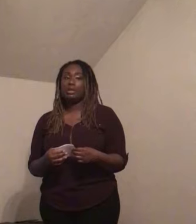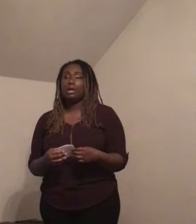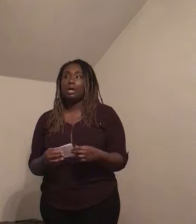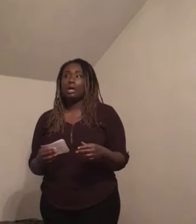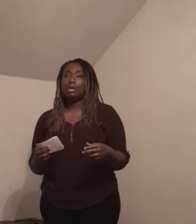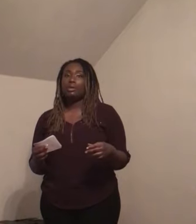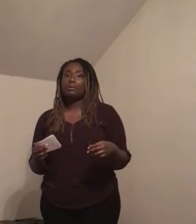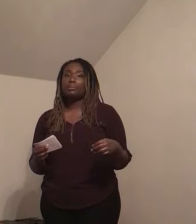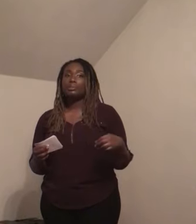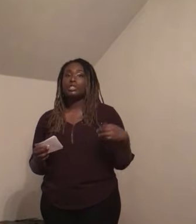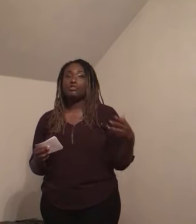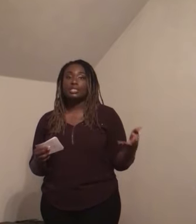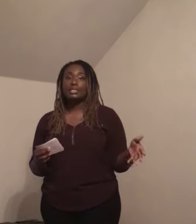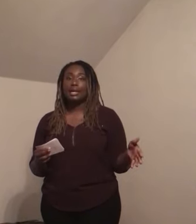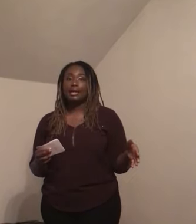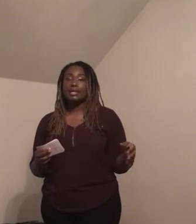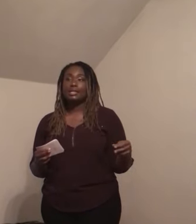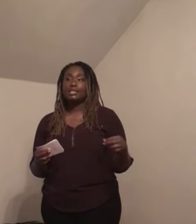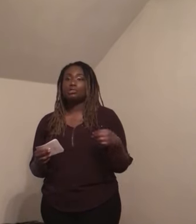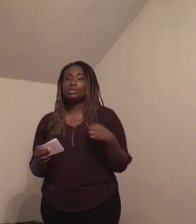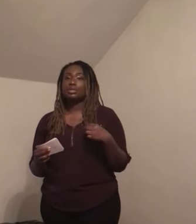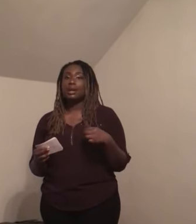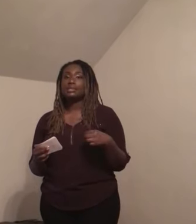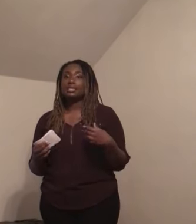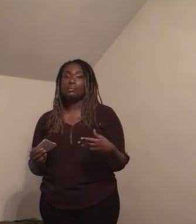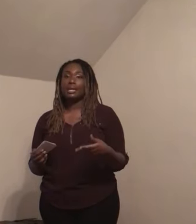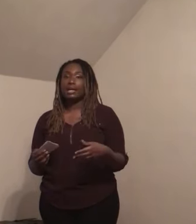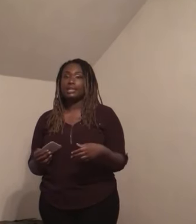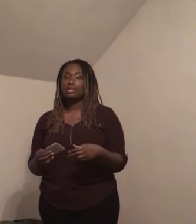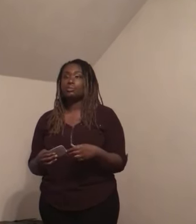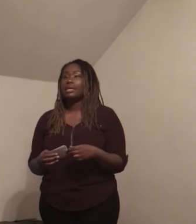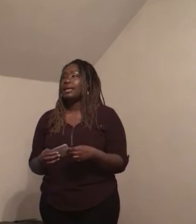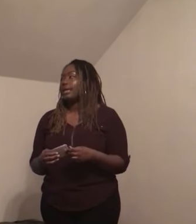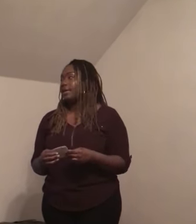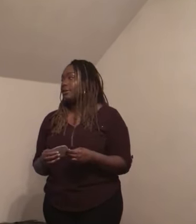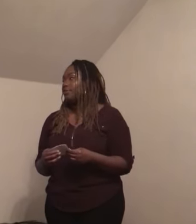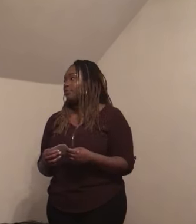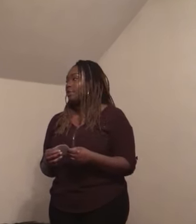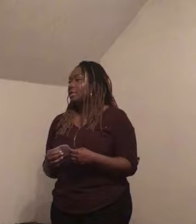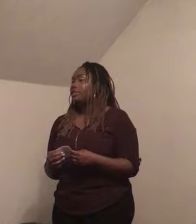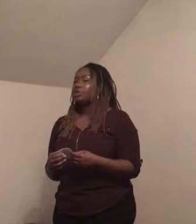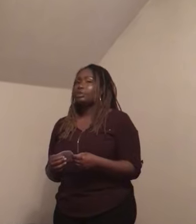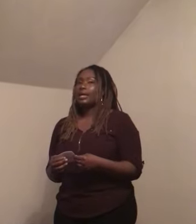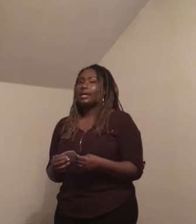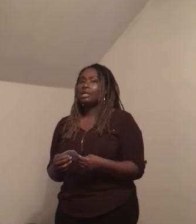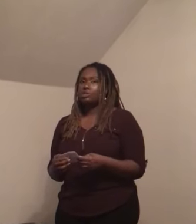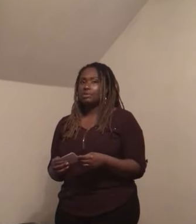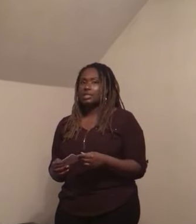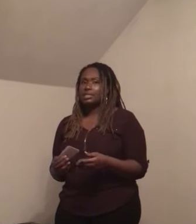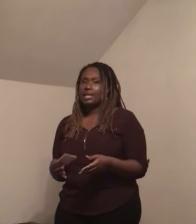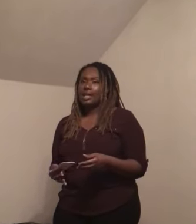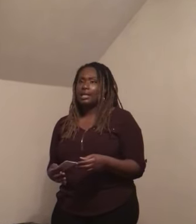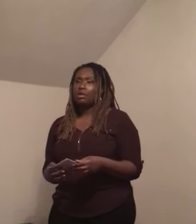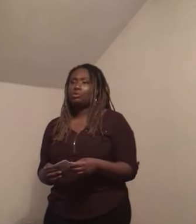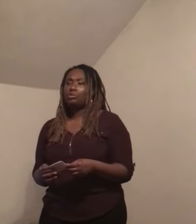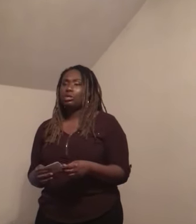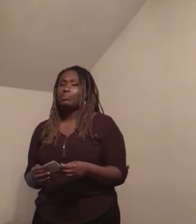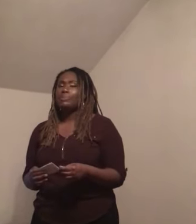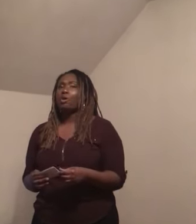the different signs or somebody to help guide them If they're not used to signing or people